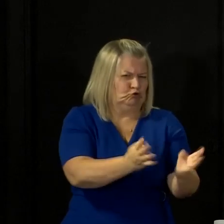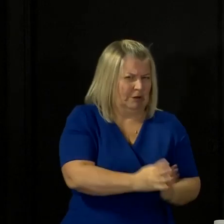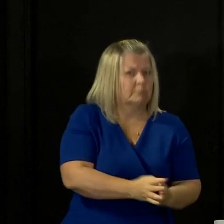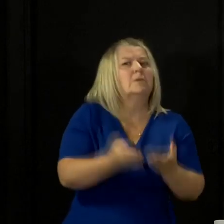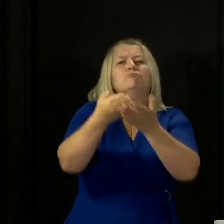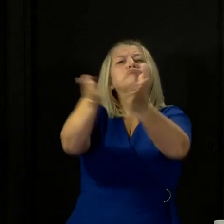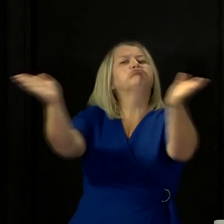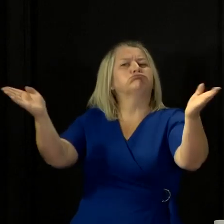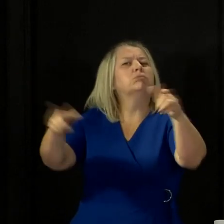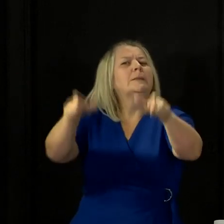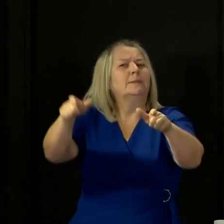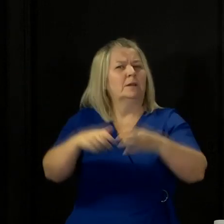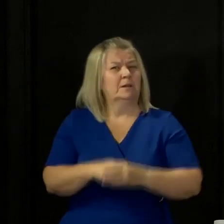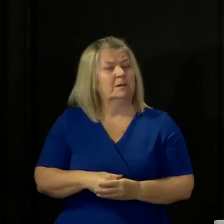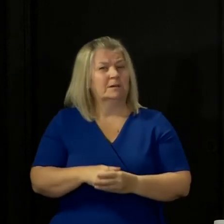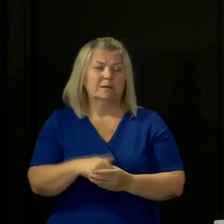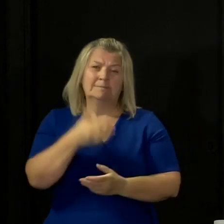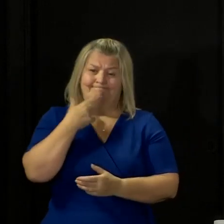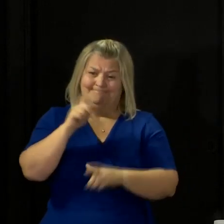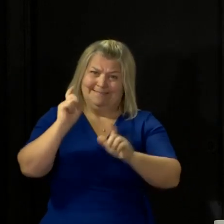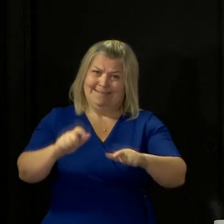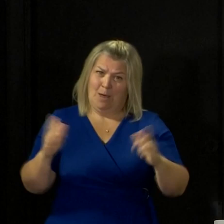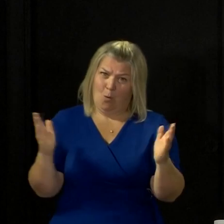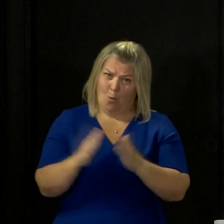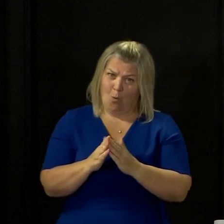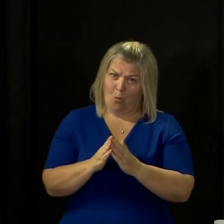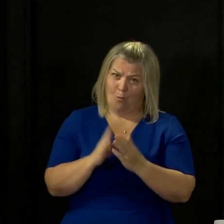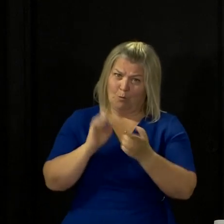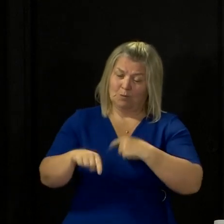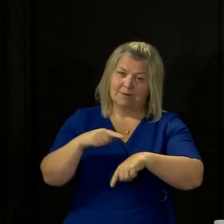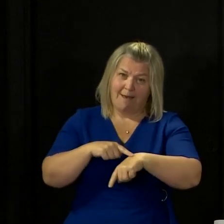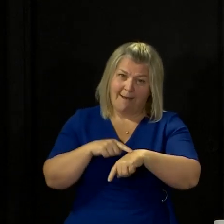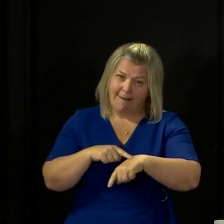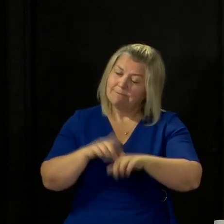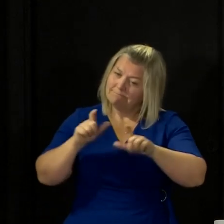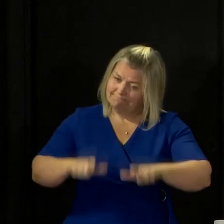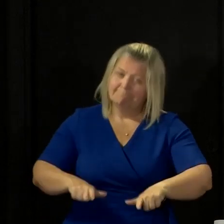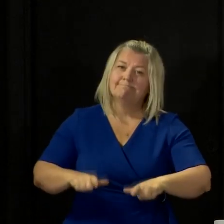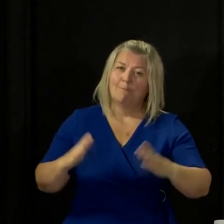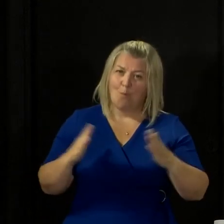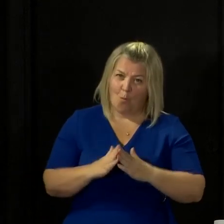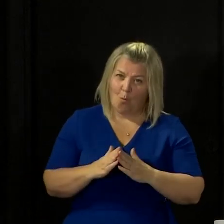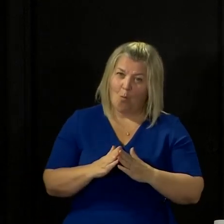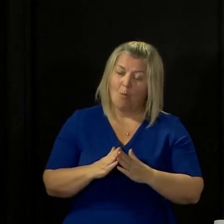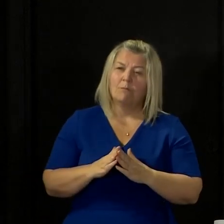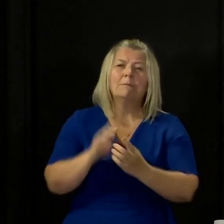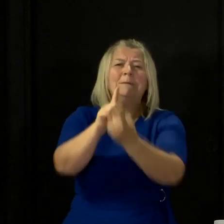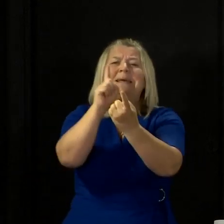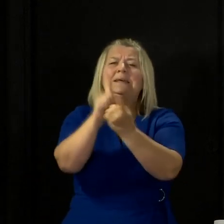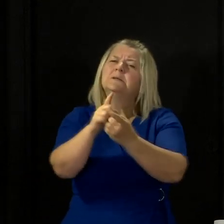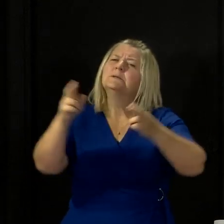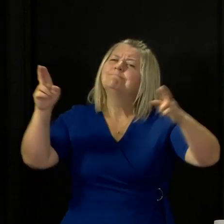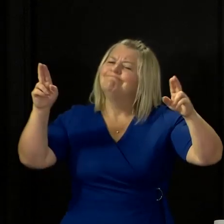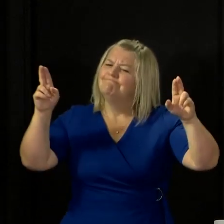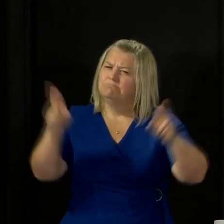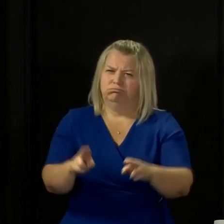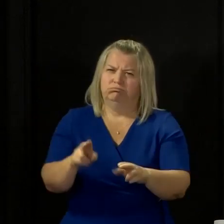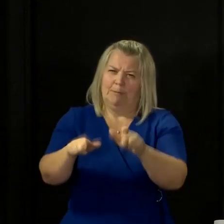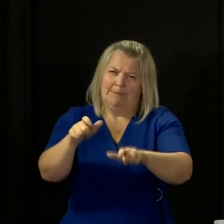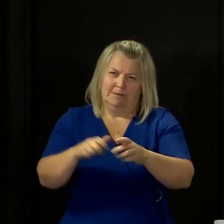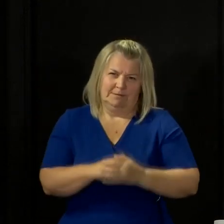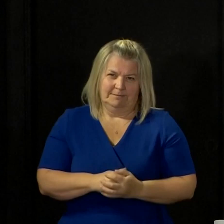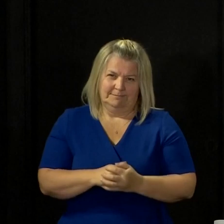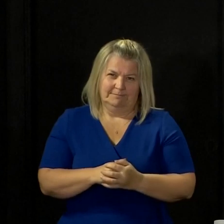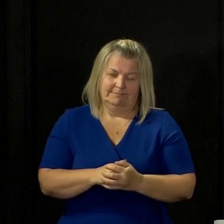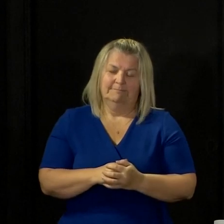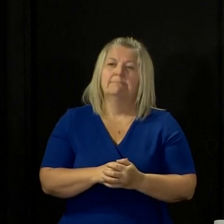group. You should still be staying home most of the time and you should still be meeting fewer people than you normally would. When you do